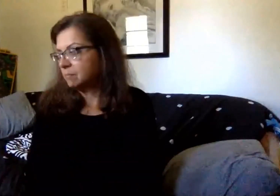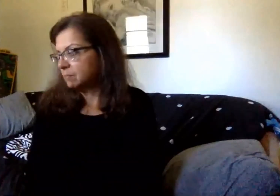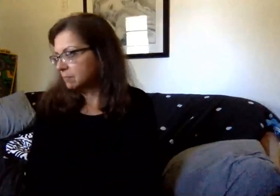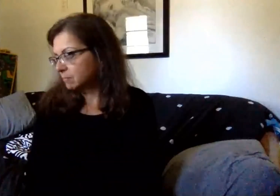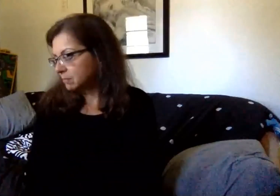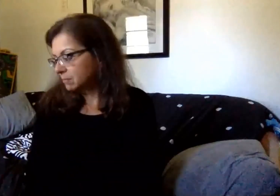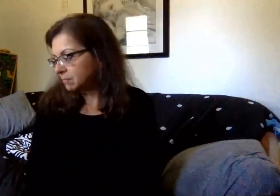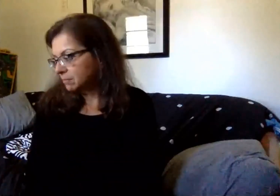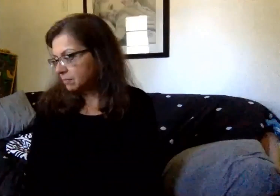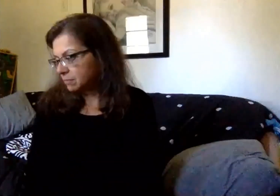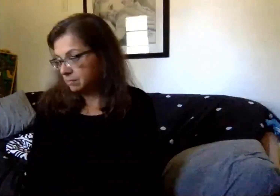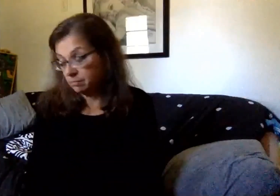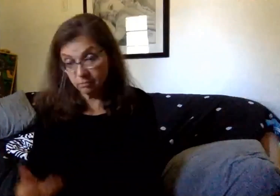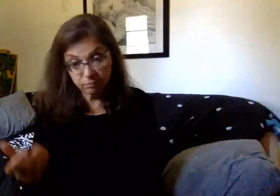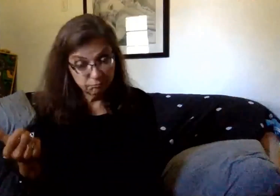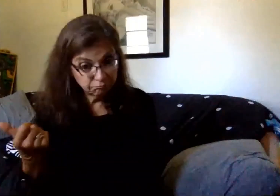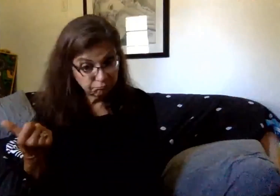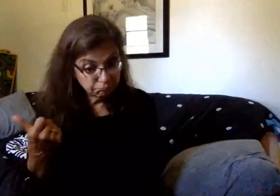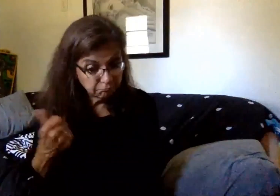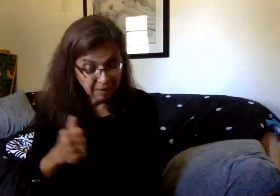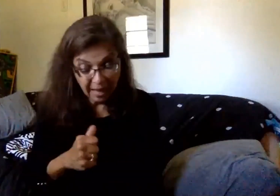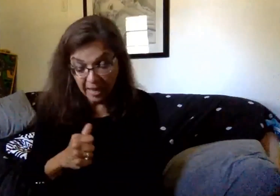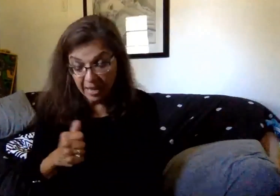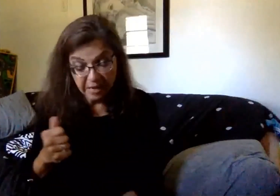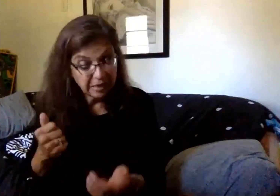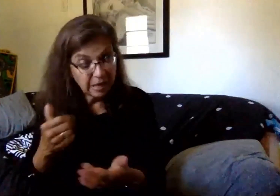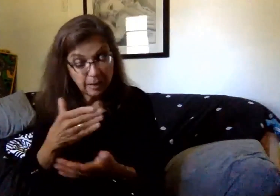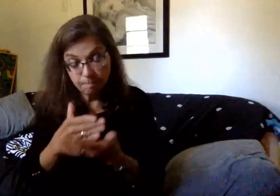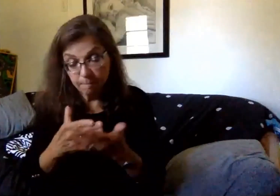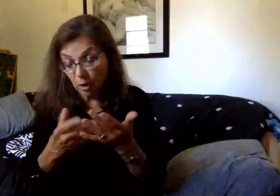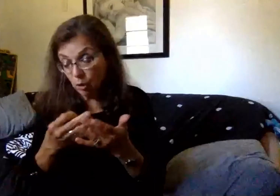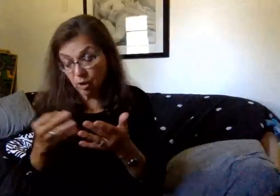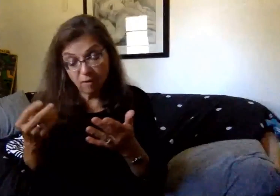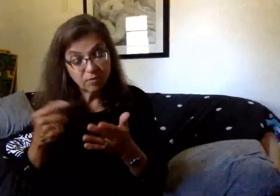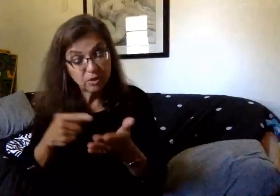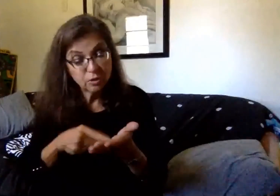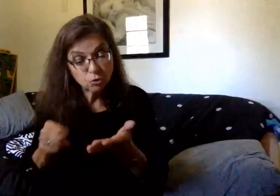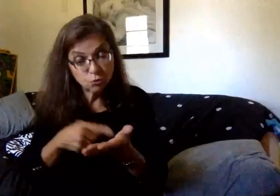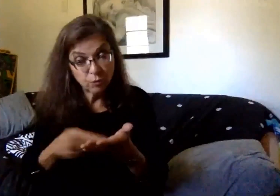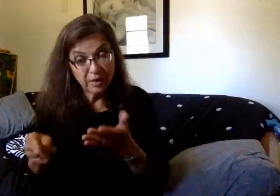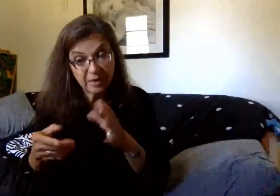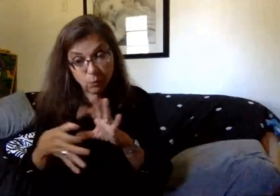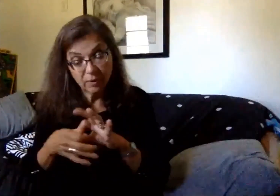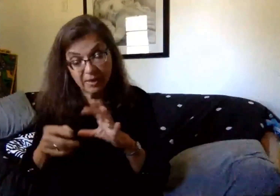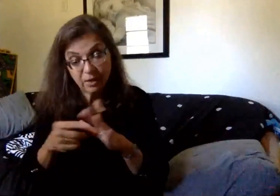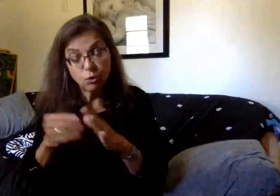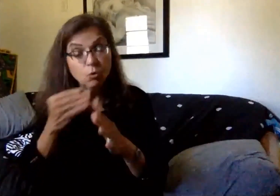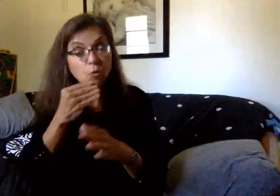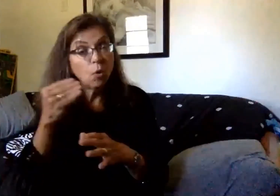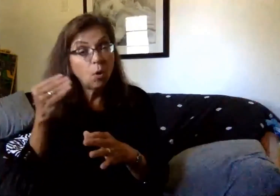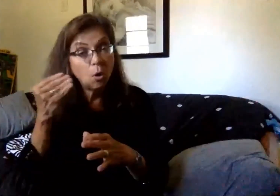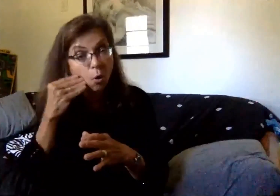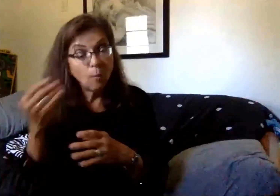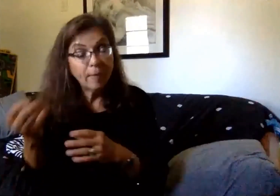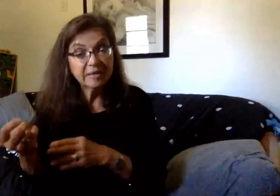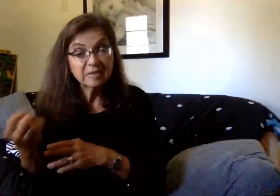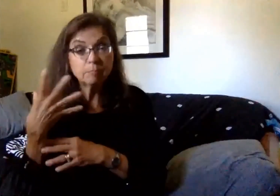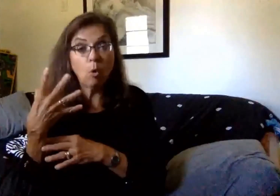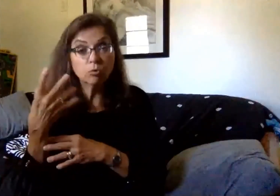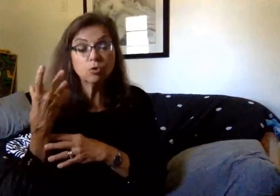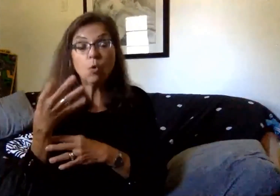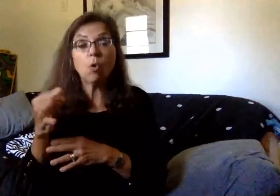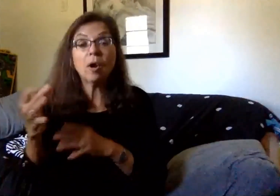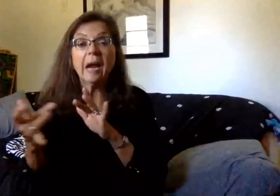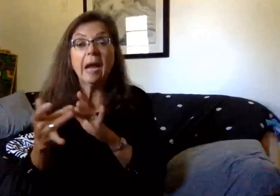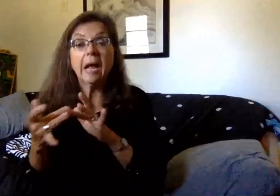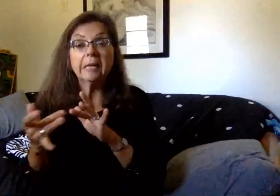So is there any aspect of the daily screener that pertains to the home exposure to COVID positive individuals or home contacts